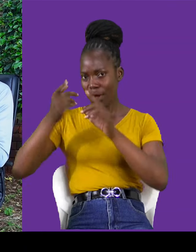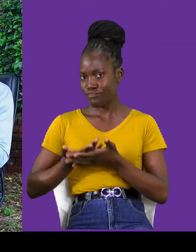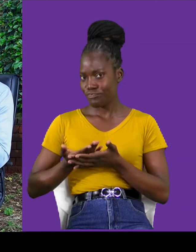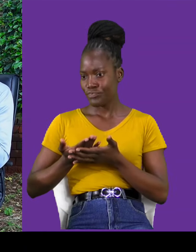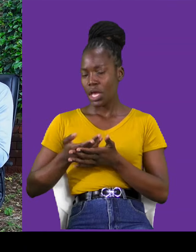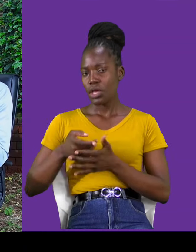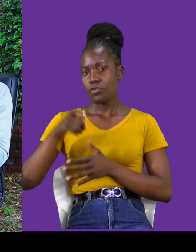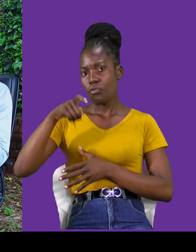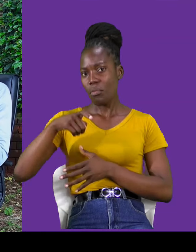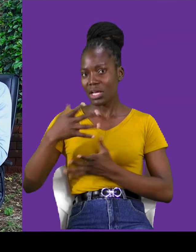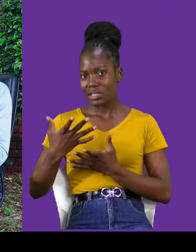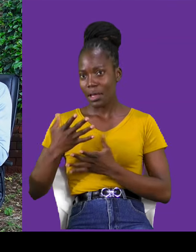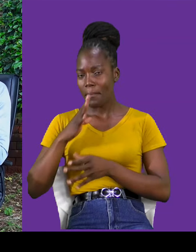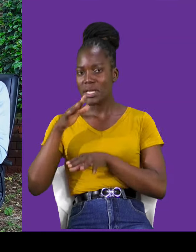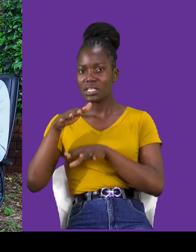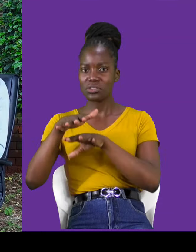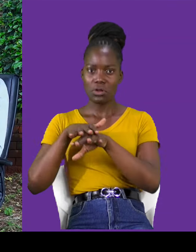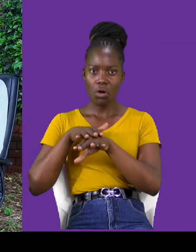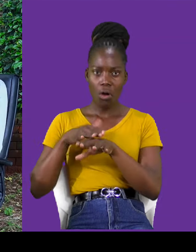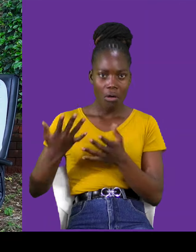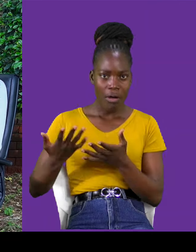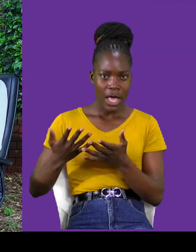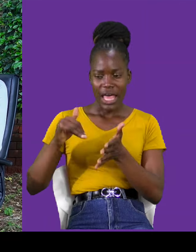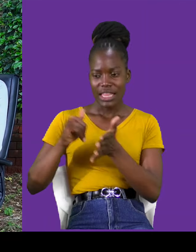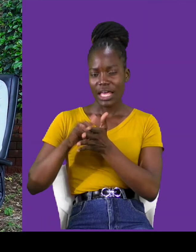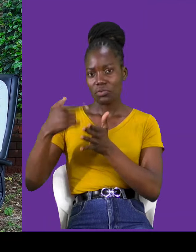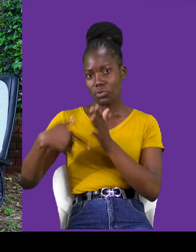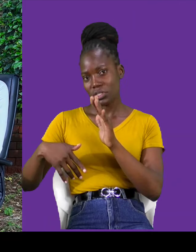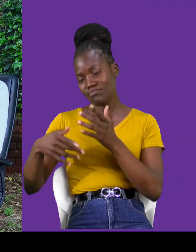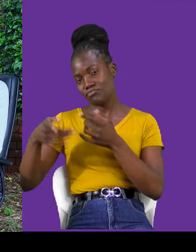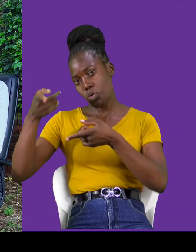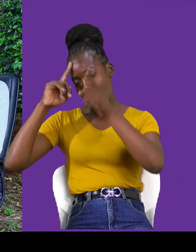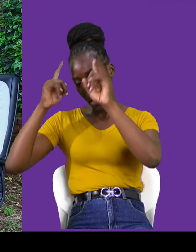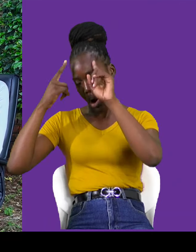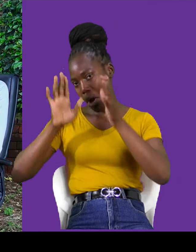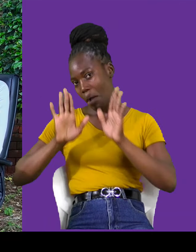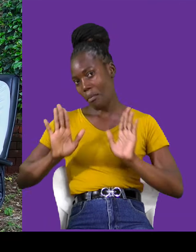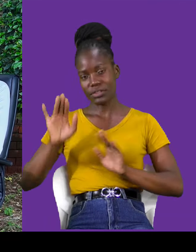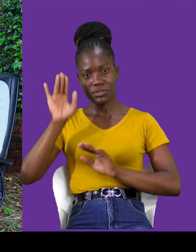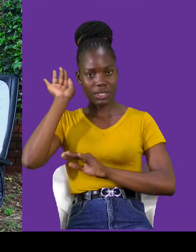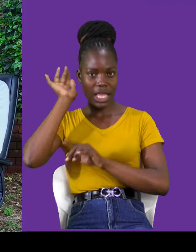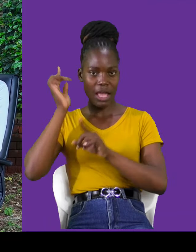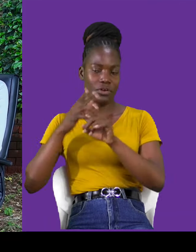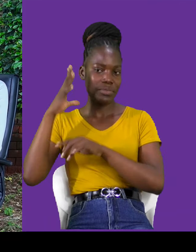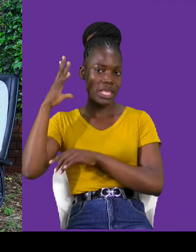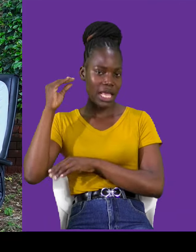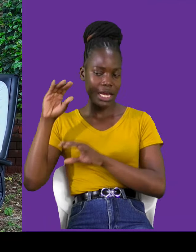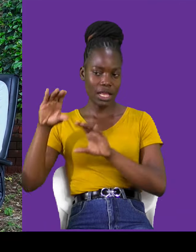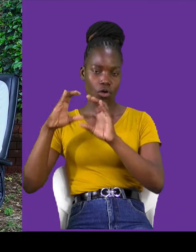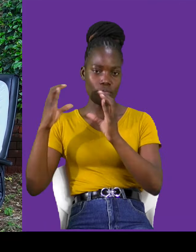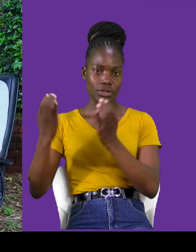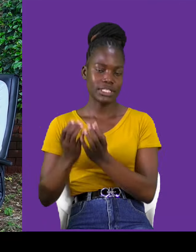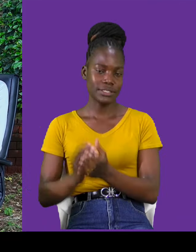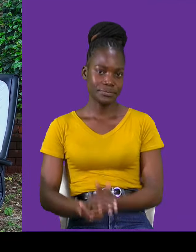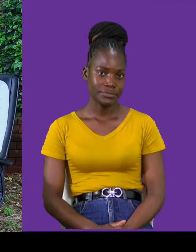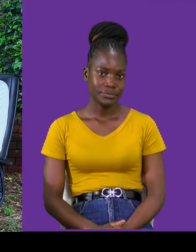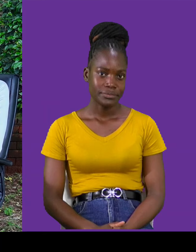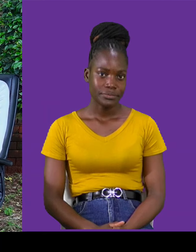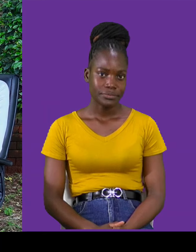go slow or something. But those are just some of the assumptions that we get from the hearing community. So, it's just like treating them like